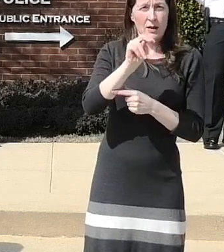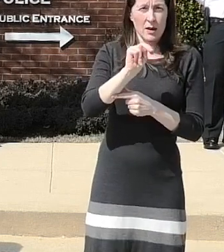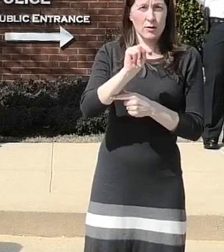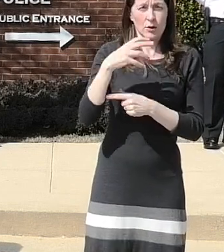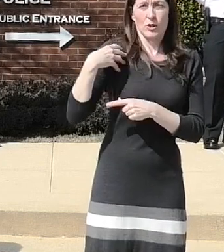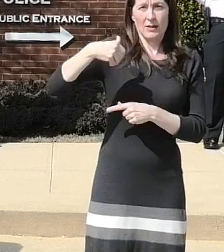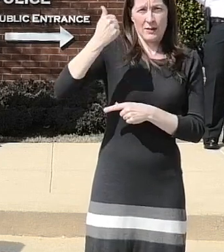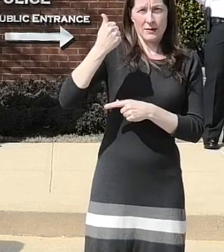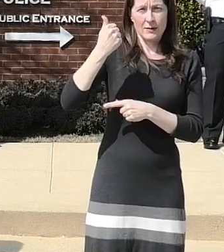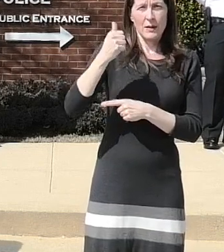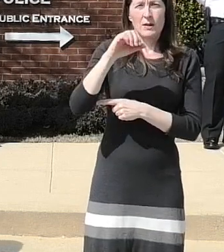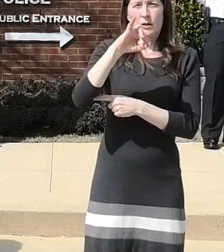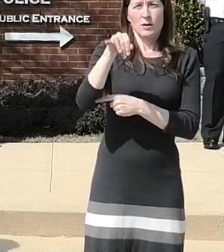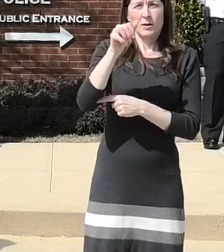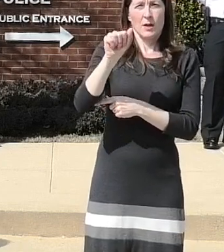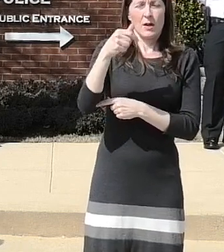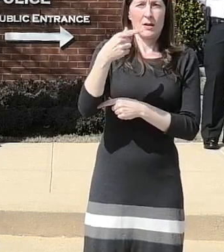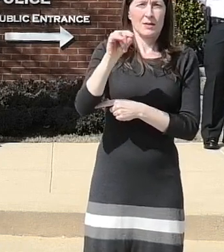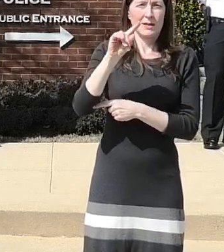jagtiani